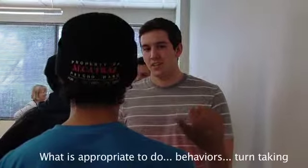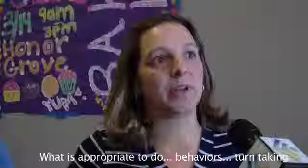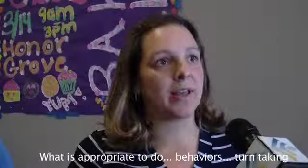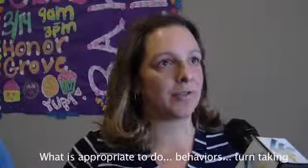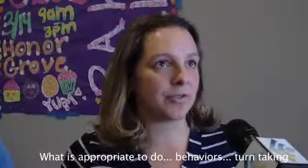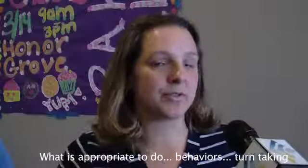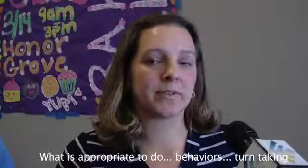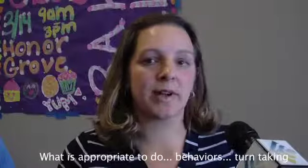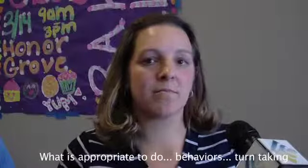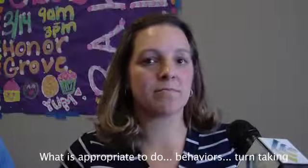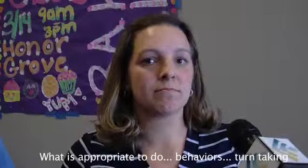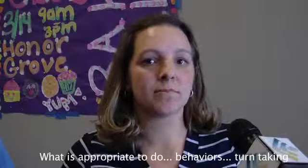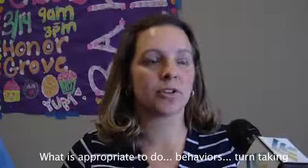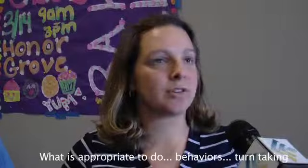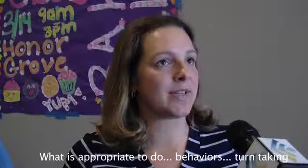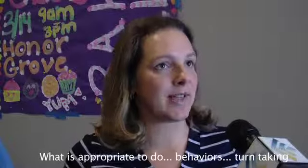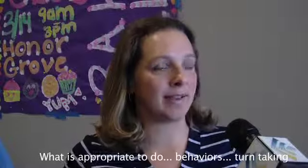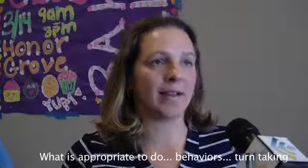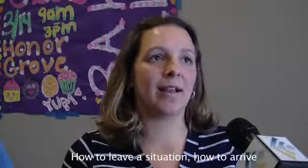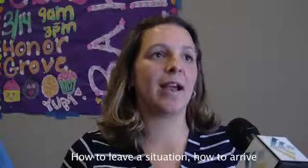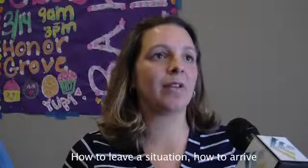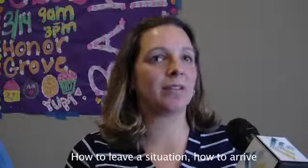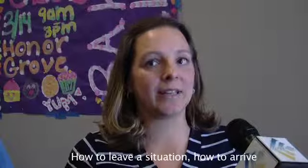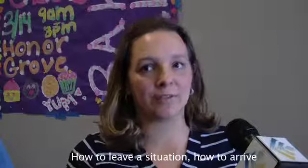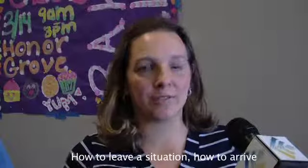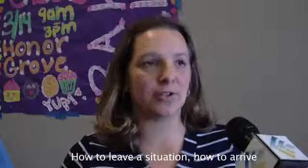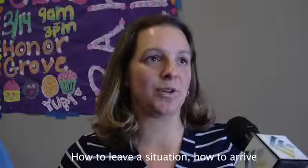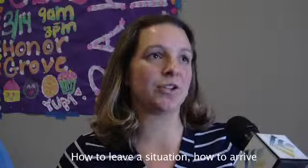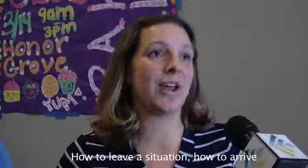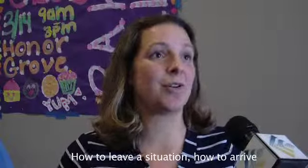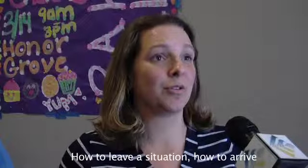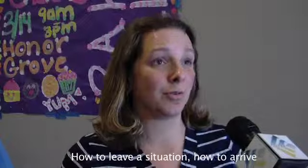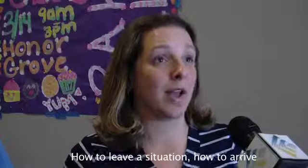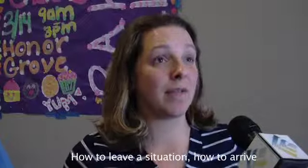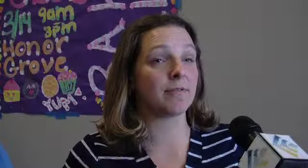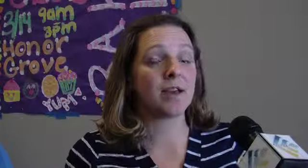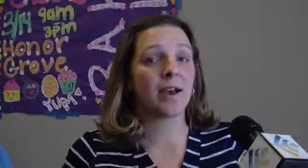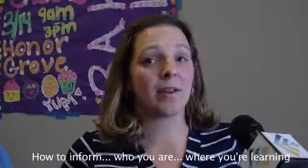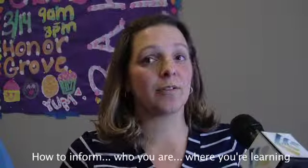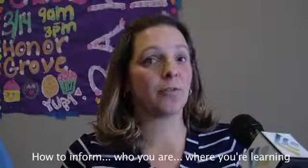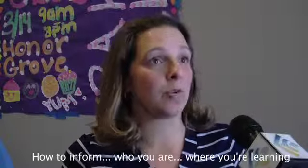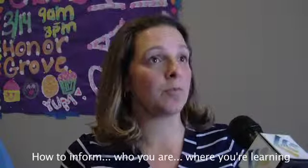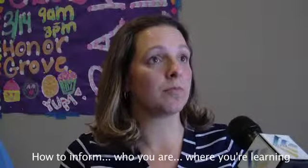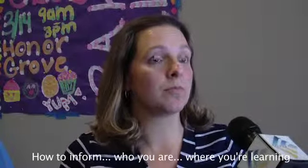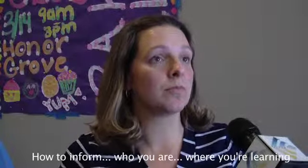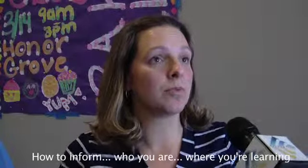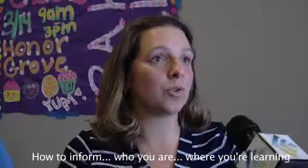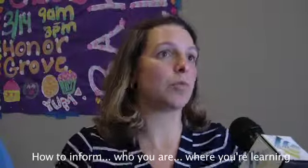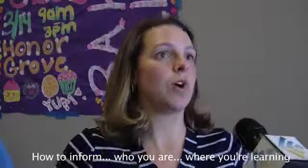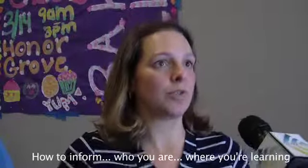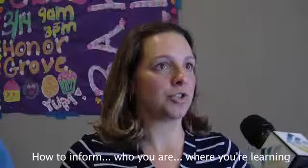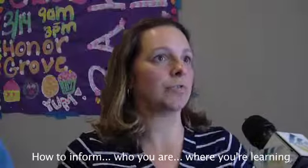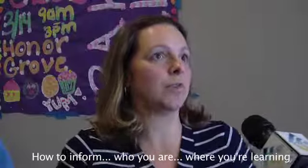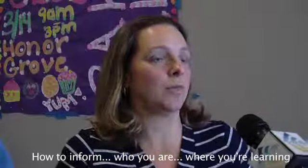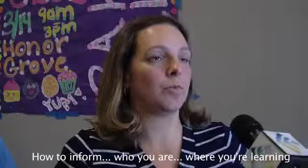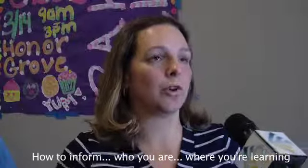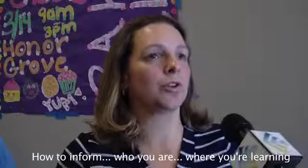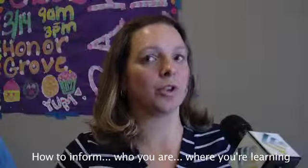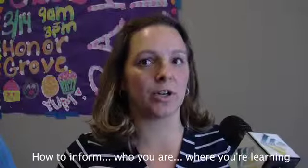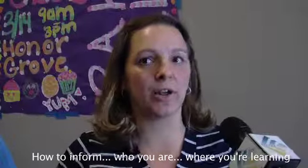behaviors, turn taking, how to leave a situation, how to arrive, how to inform who you are, where you're learning.